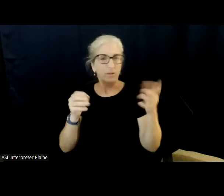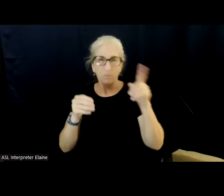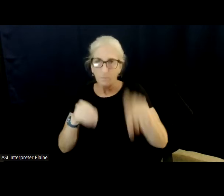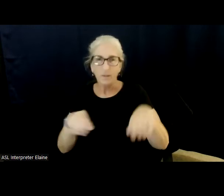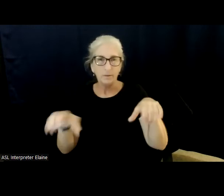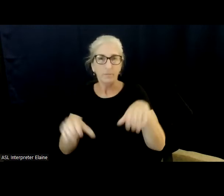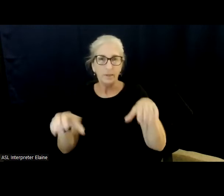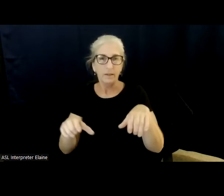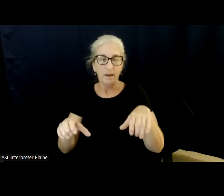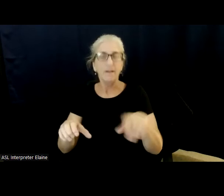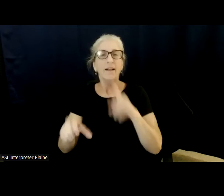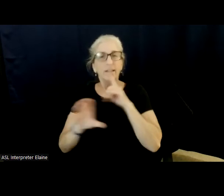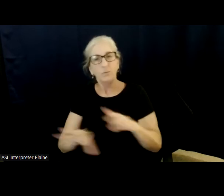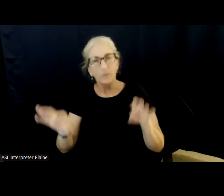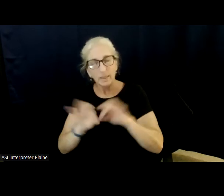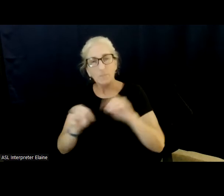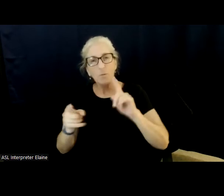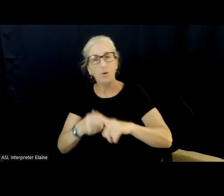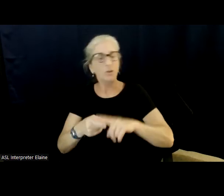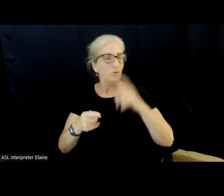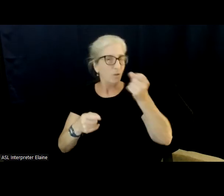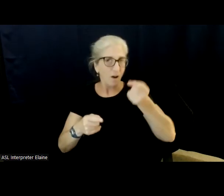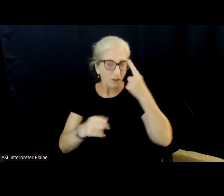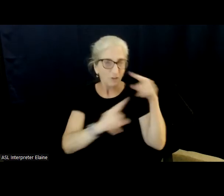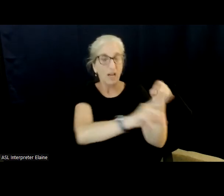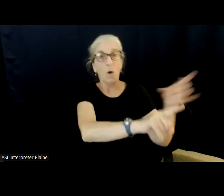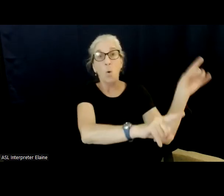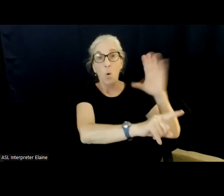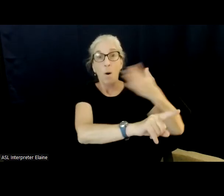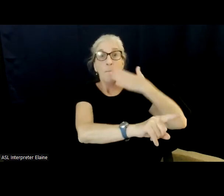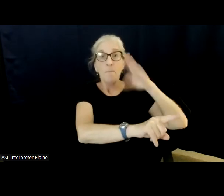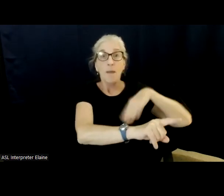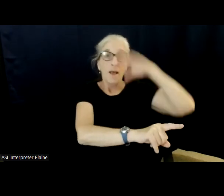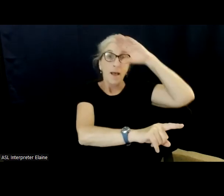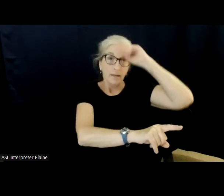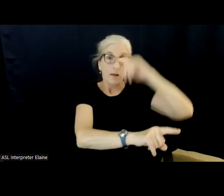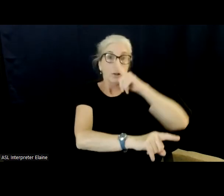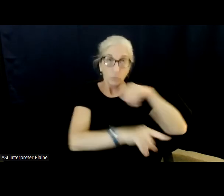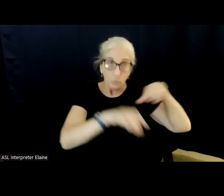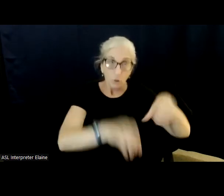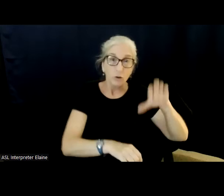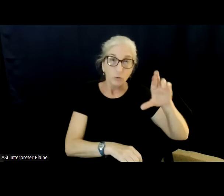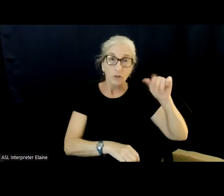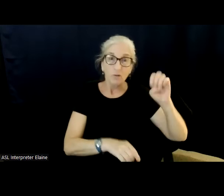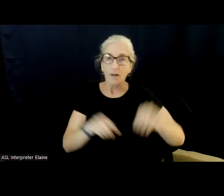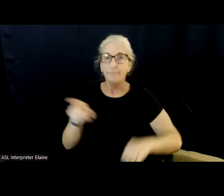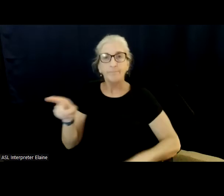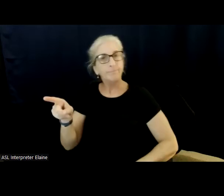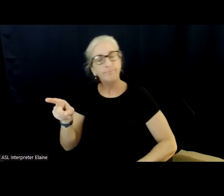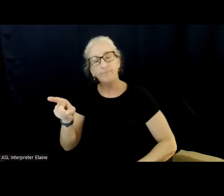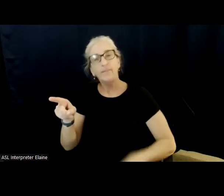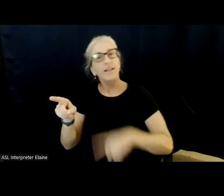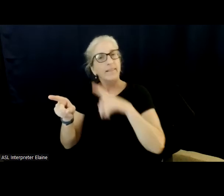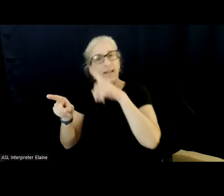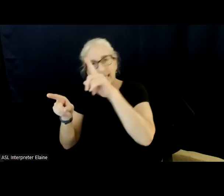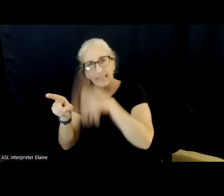you know, committing real crimes and those that are just in need of a lot of services, um, that for whatever reason right